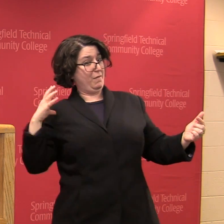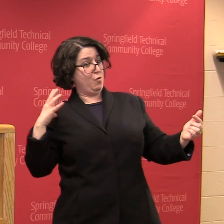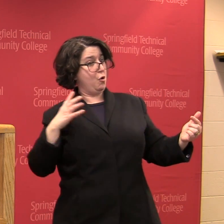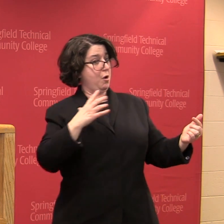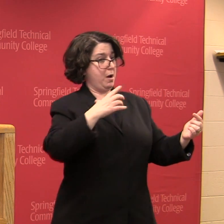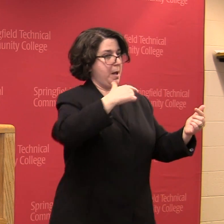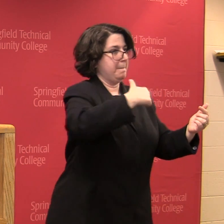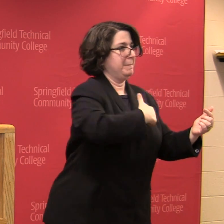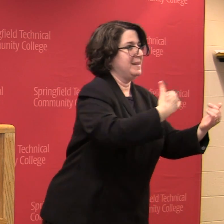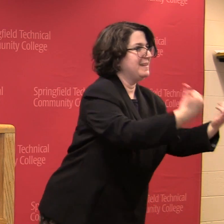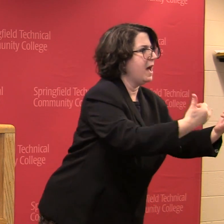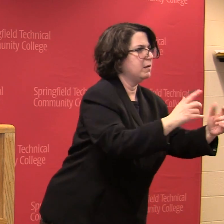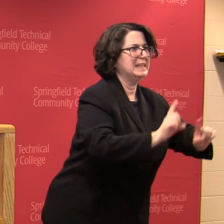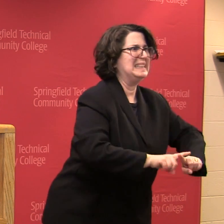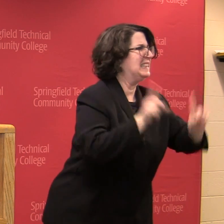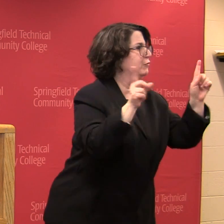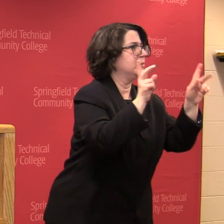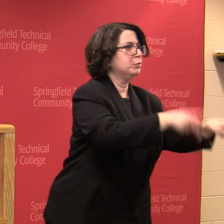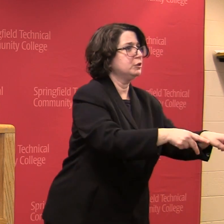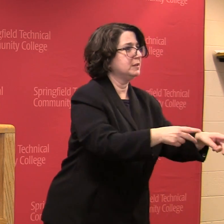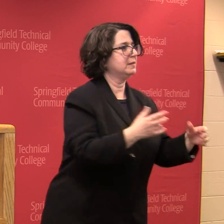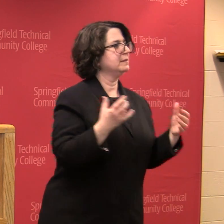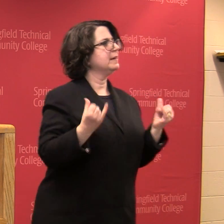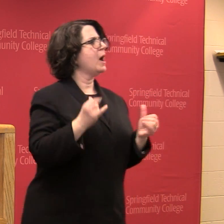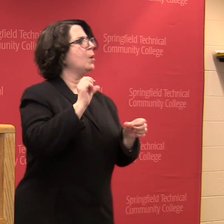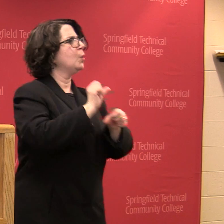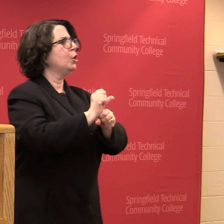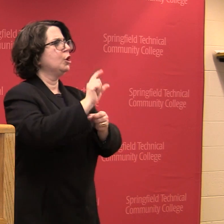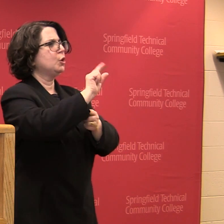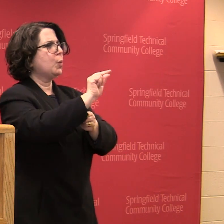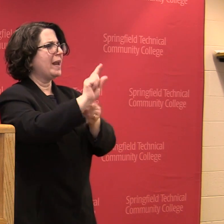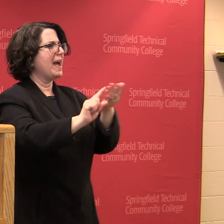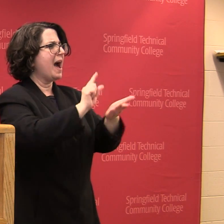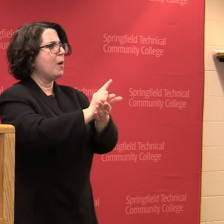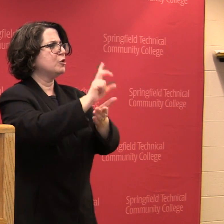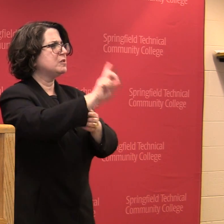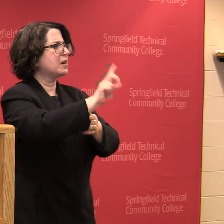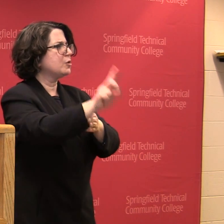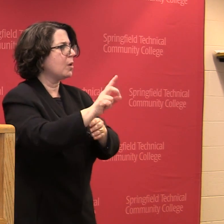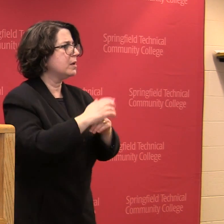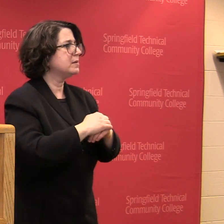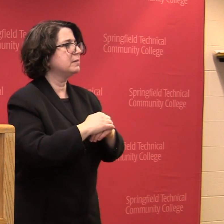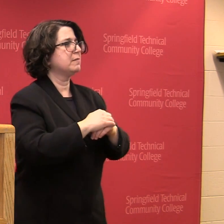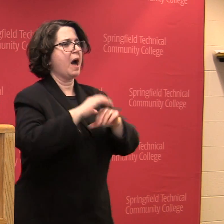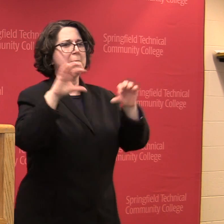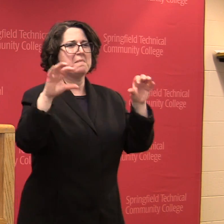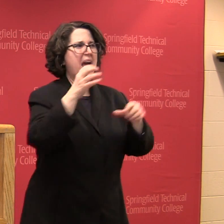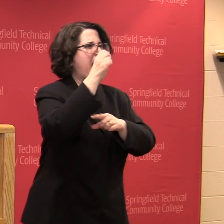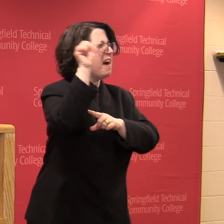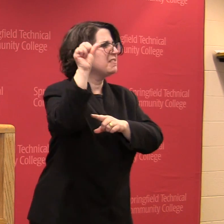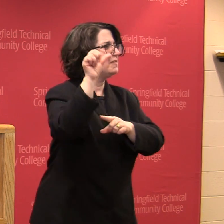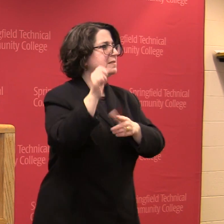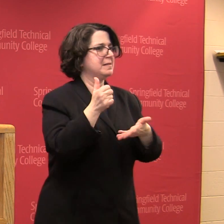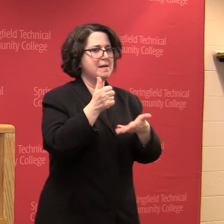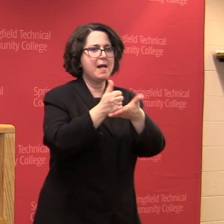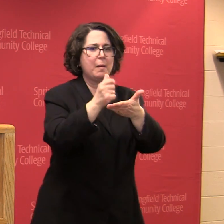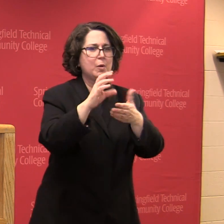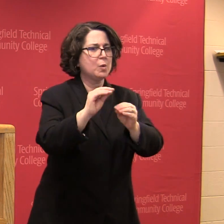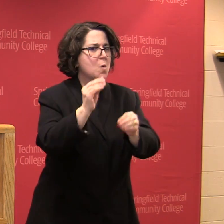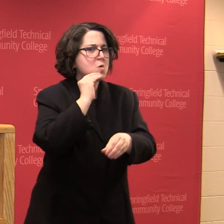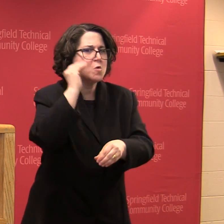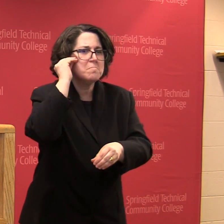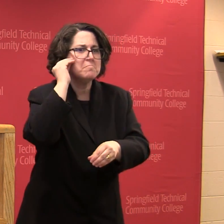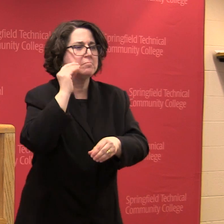Currently, I work about 20 hours at Dunkin' Donuts. I'm an activist and helping the homeless, being a voice for